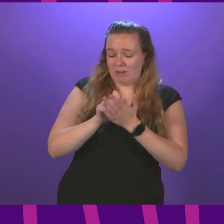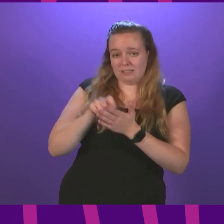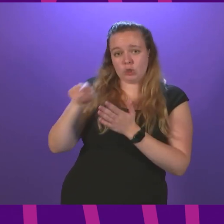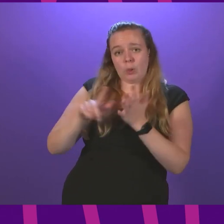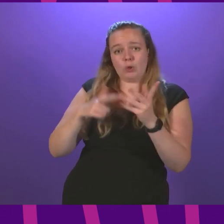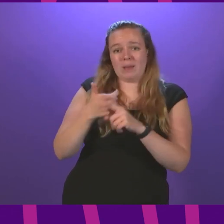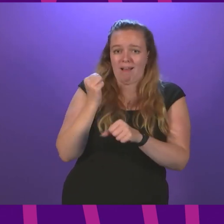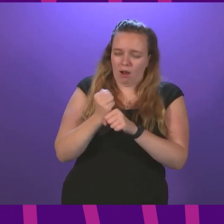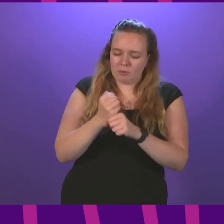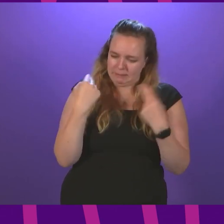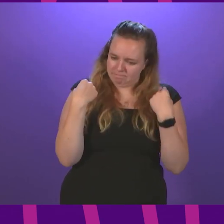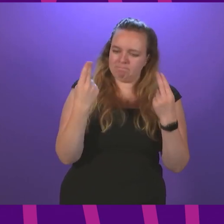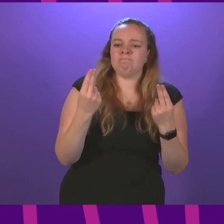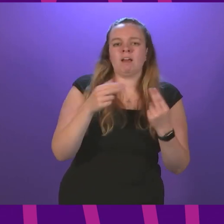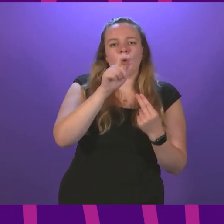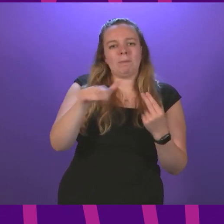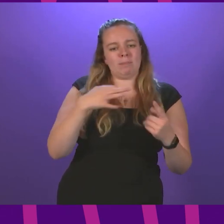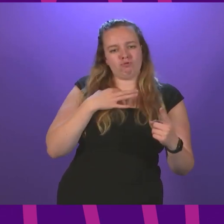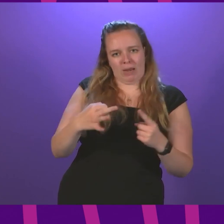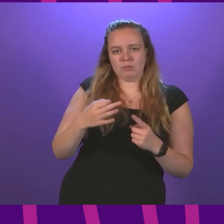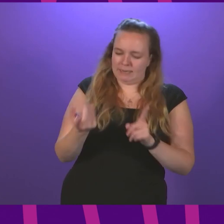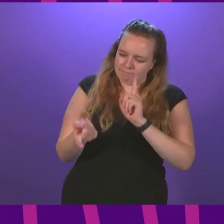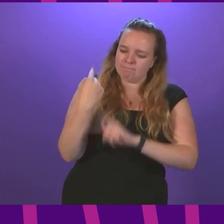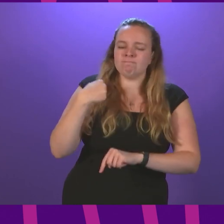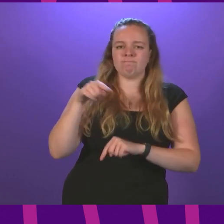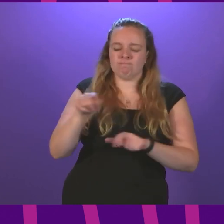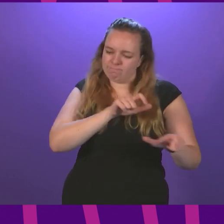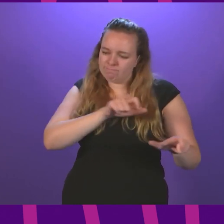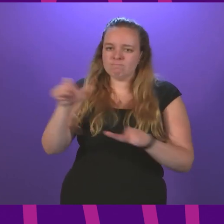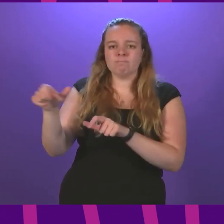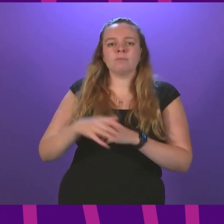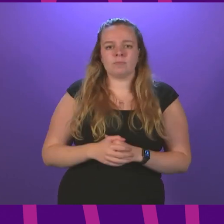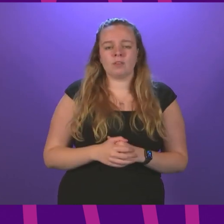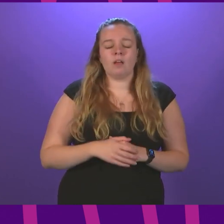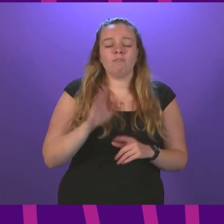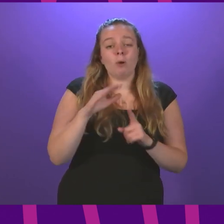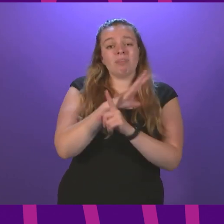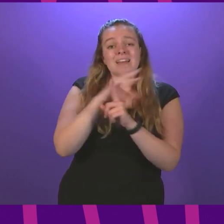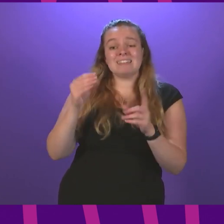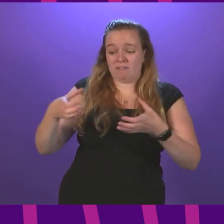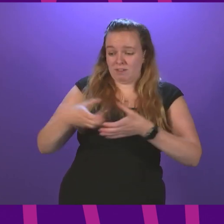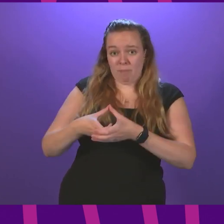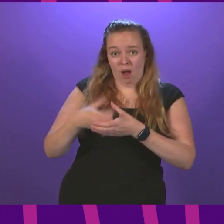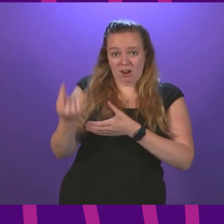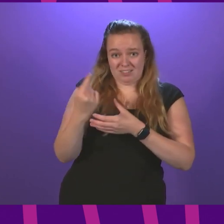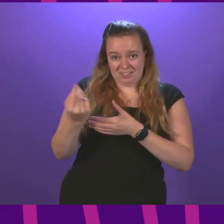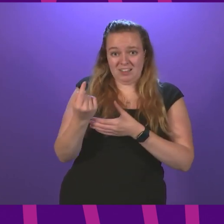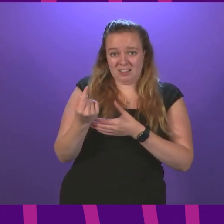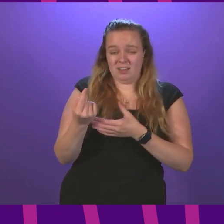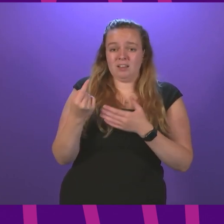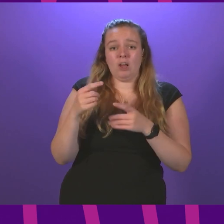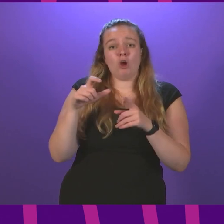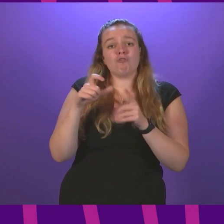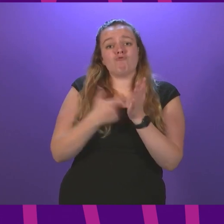standing up for the people they represent and calling for this lifeline to be maintained. From the Conservative Party alone, Baroness Ruth